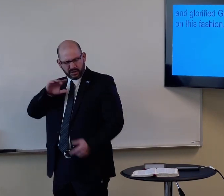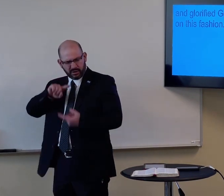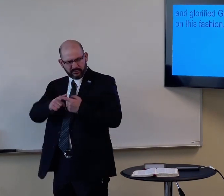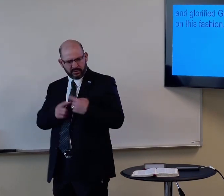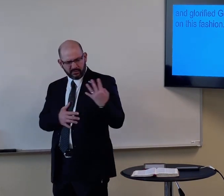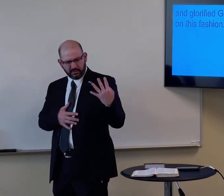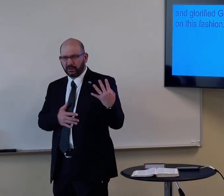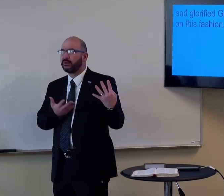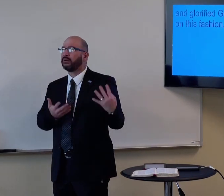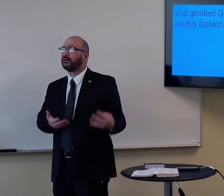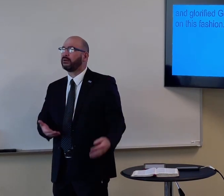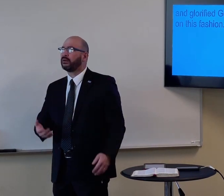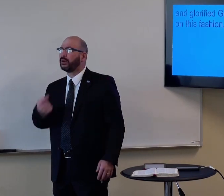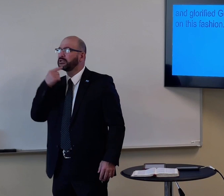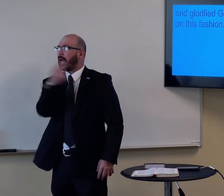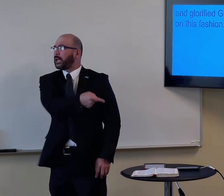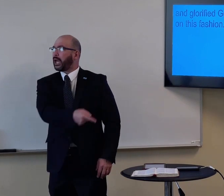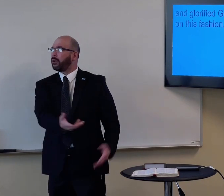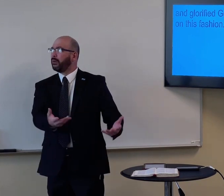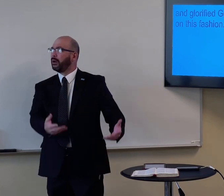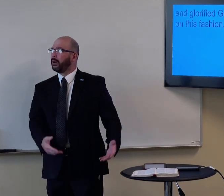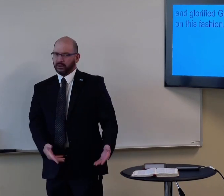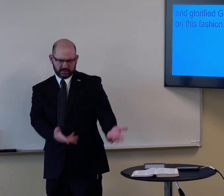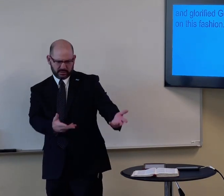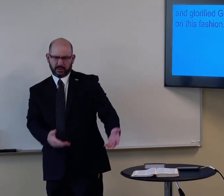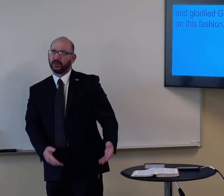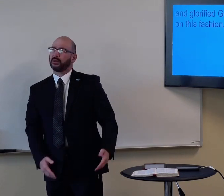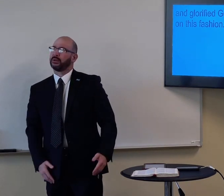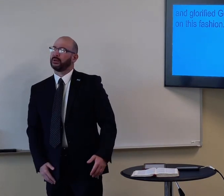Somebody else, I mean, there's four friends, tell them to get my bed.